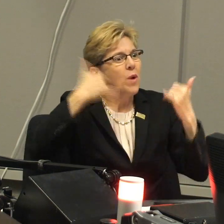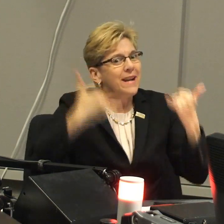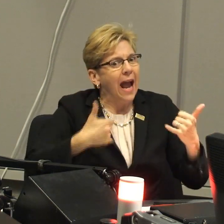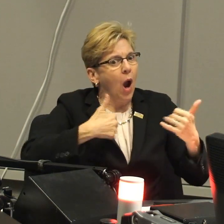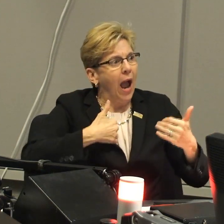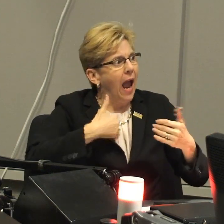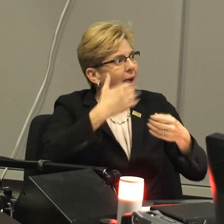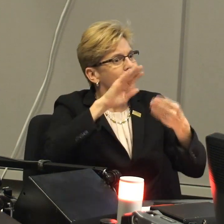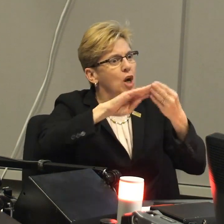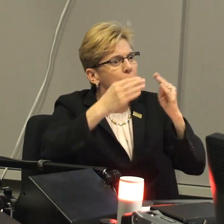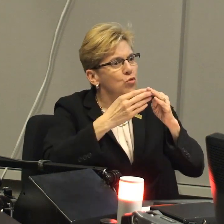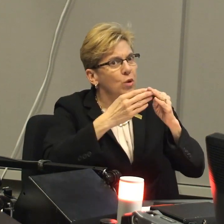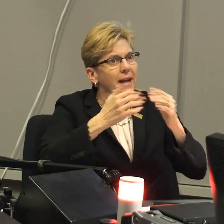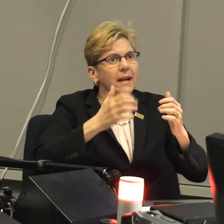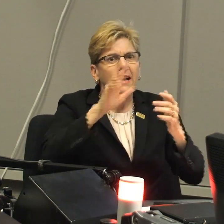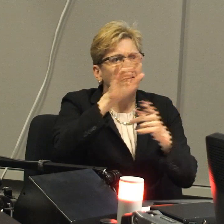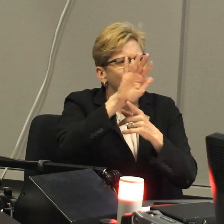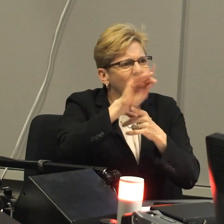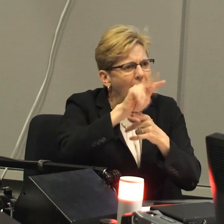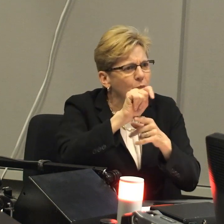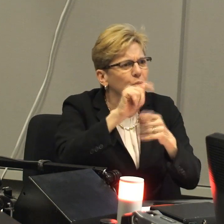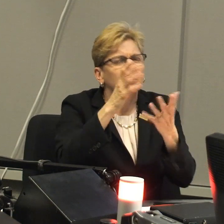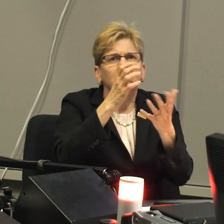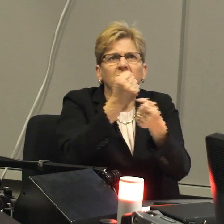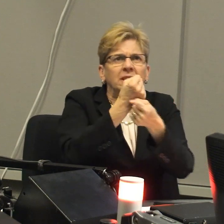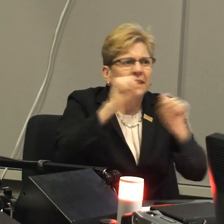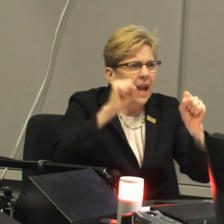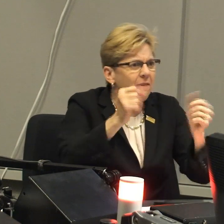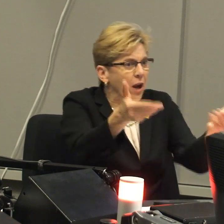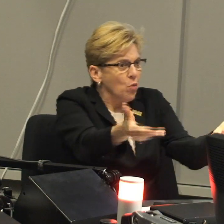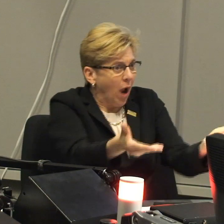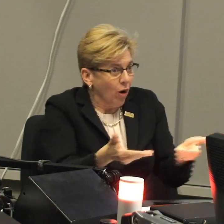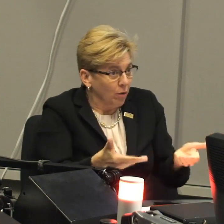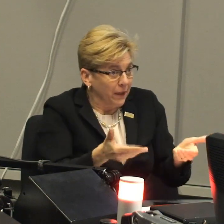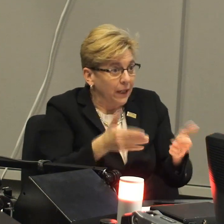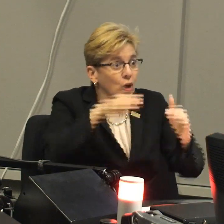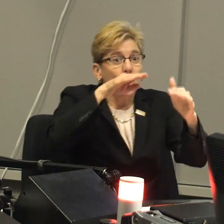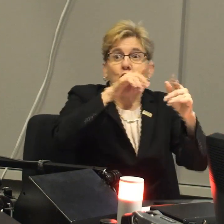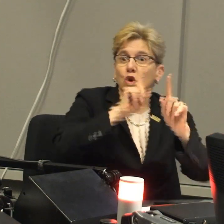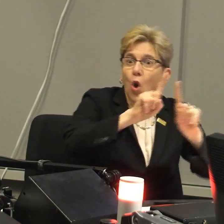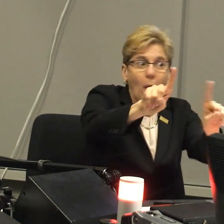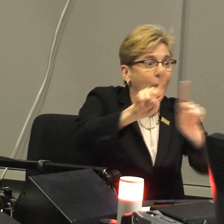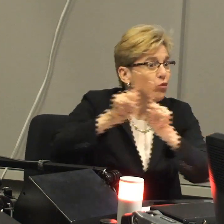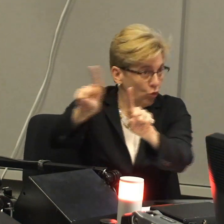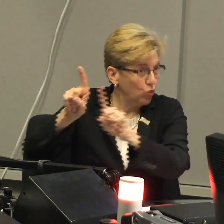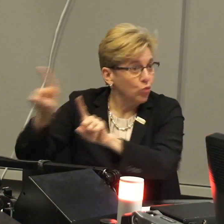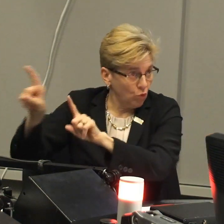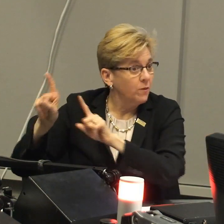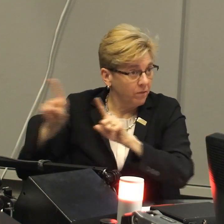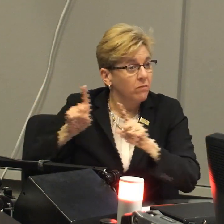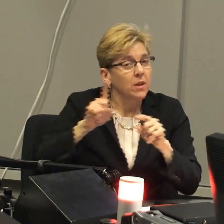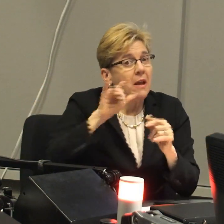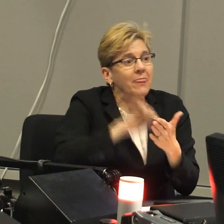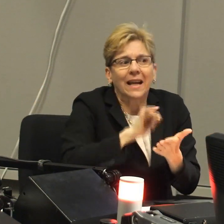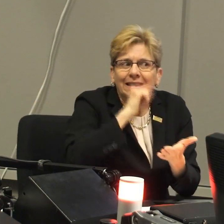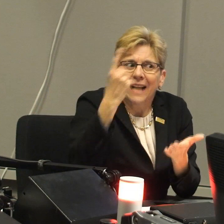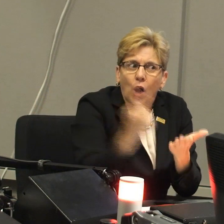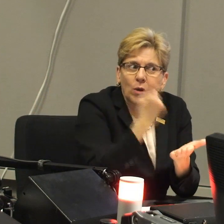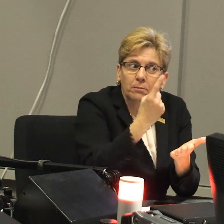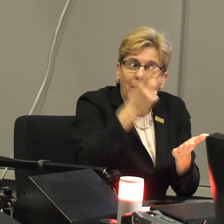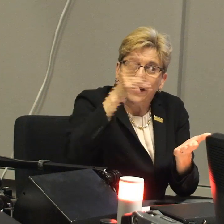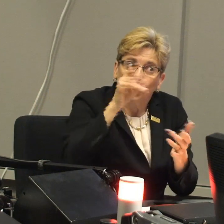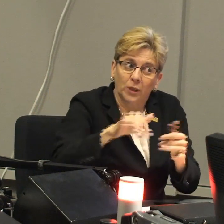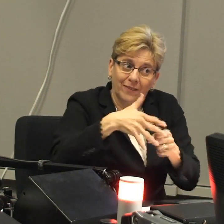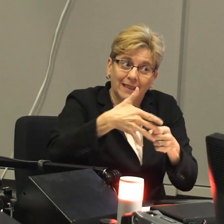just described. Because we now have a community that's vibrant, that's safe, and that's welcoming. So, our students can actually